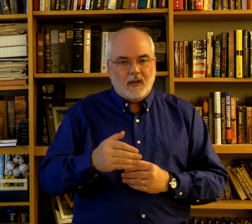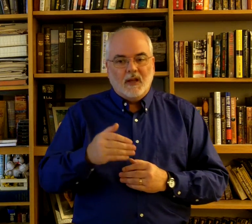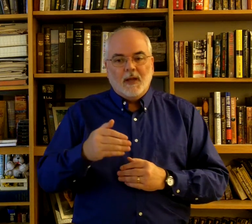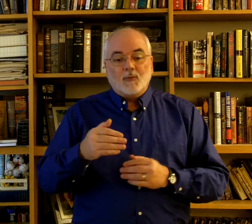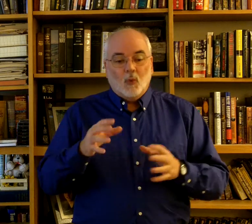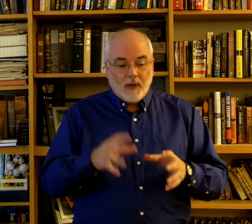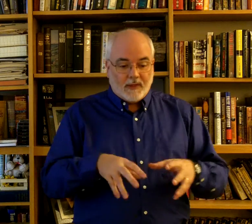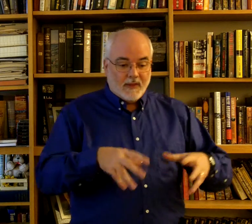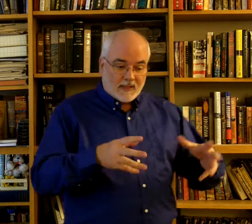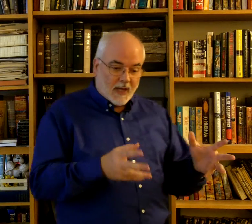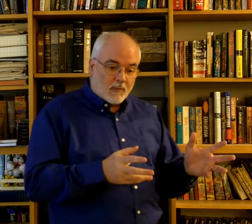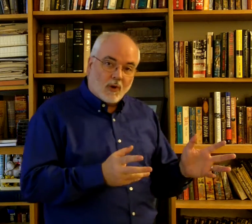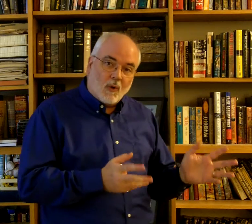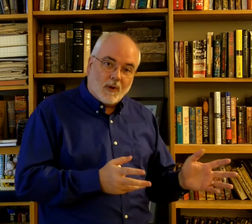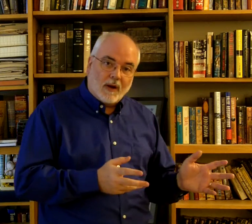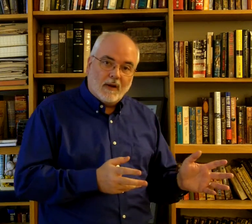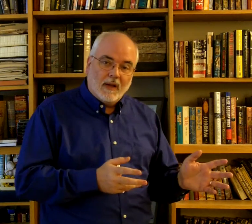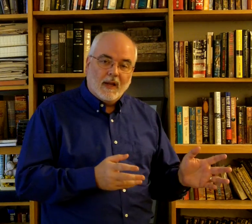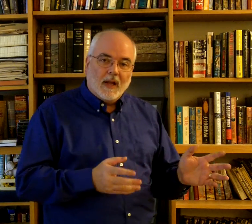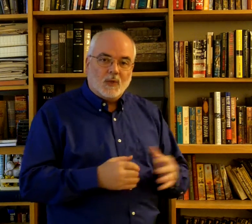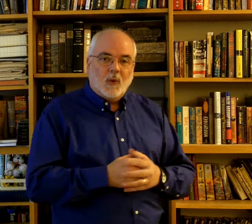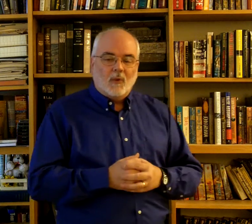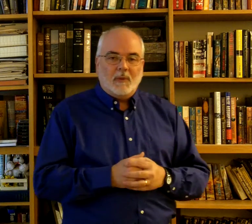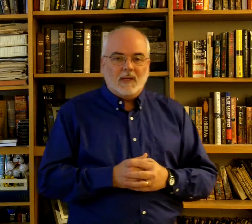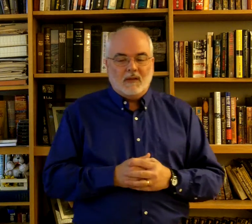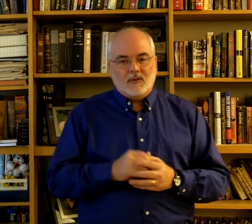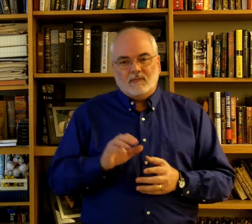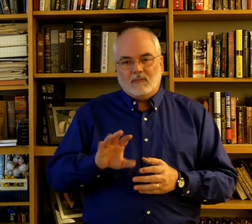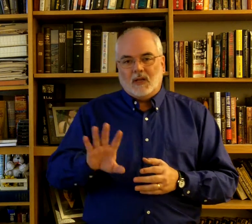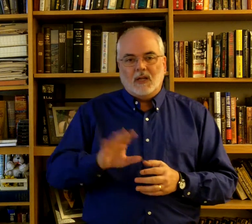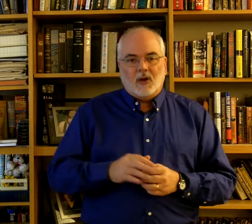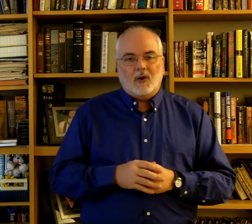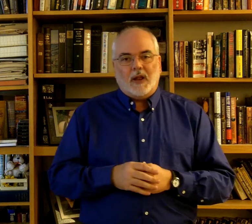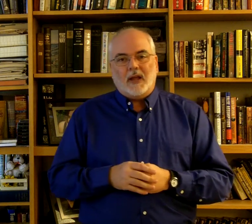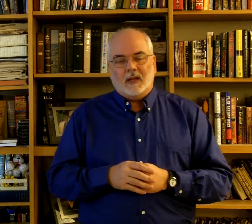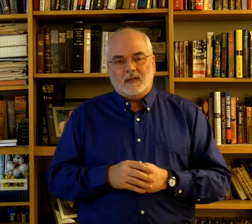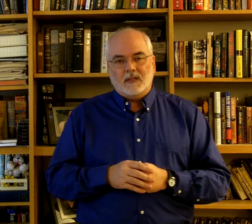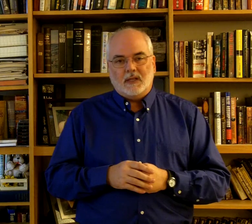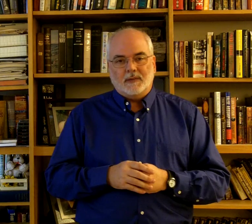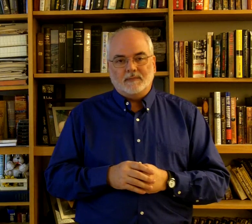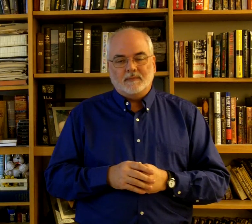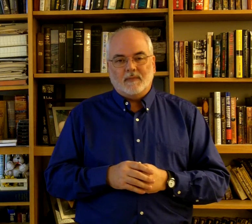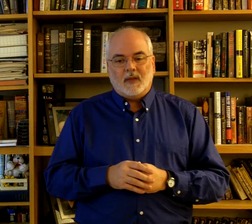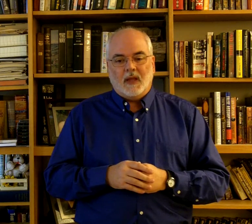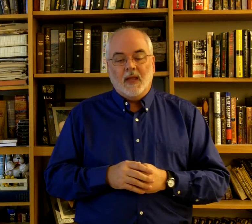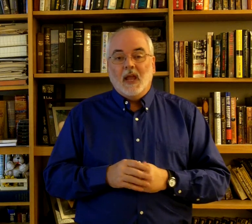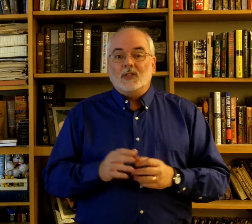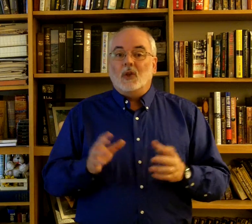with the same recording as what will be heard at LTC. Okay? So, there